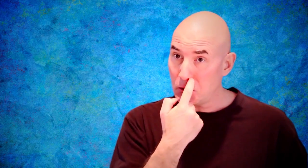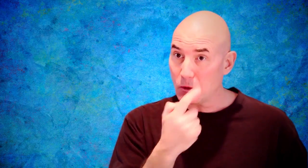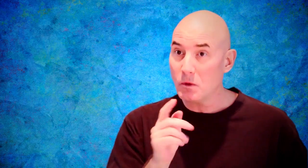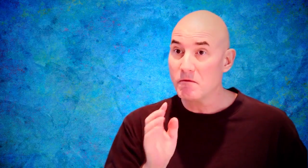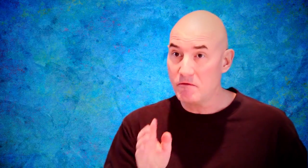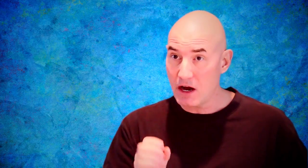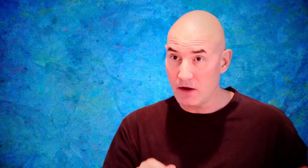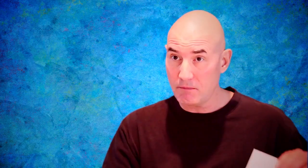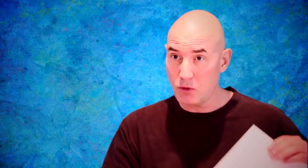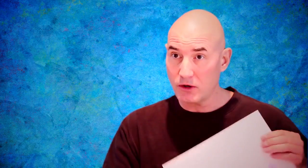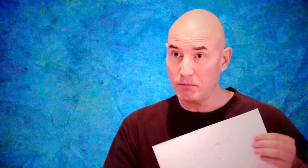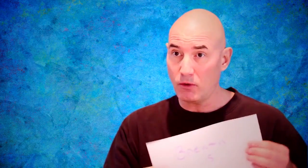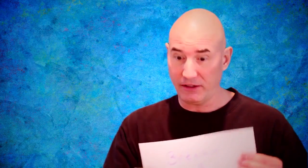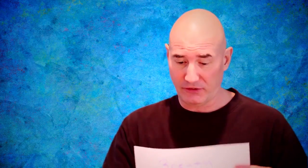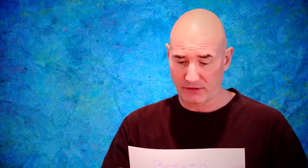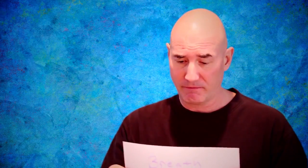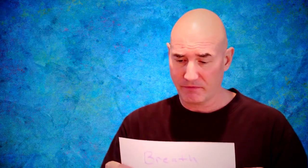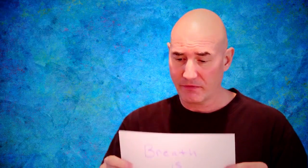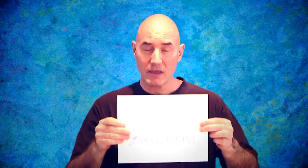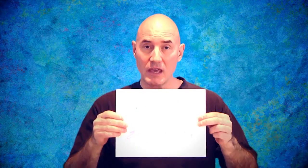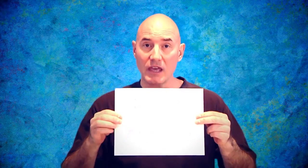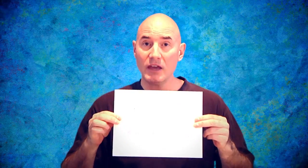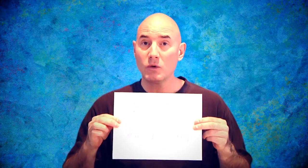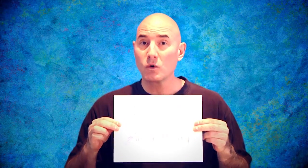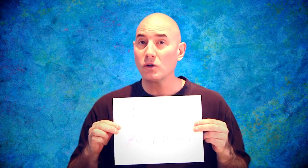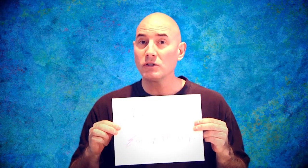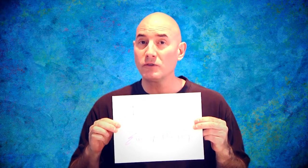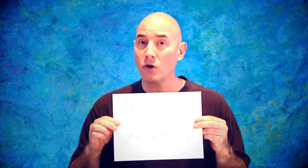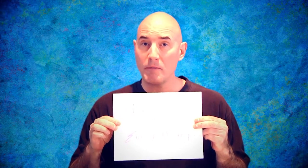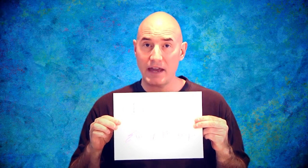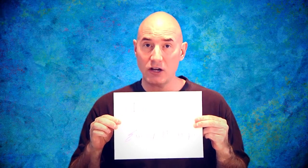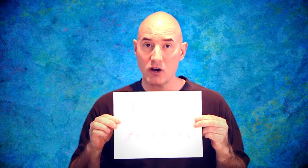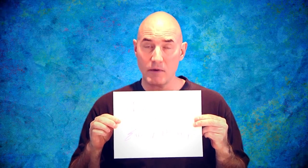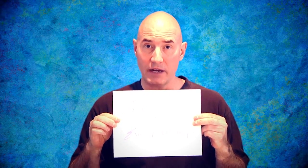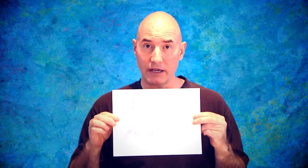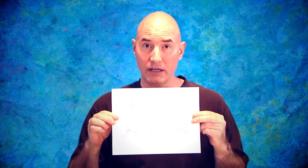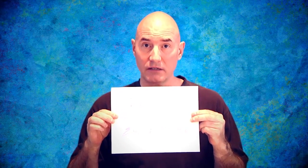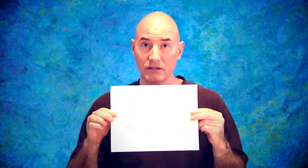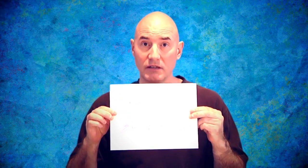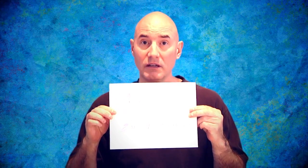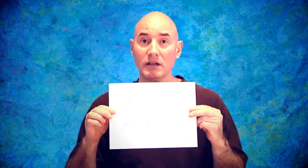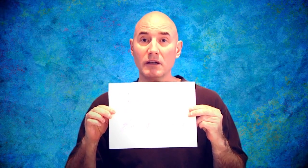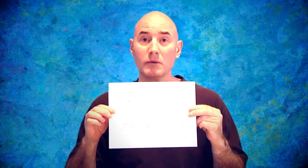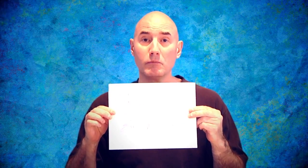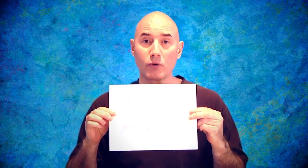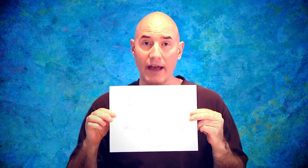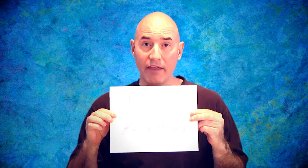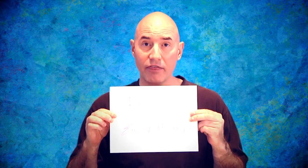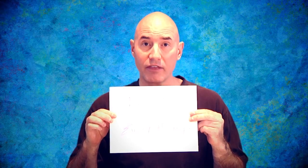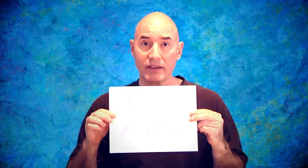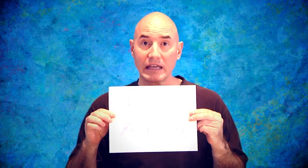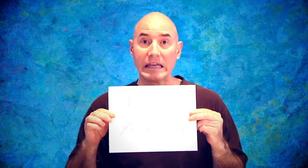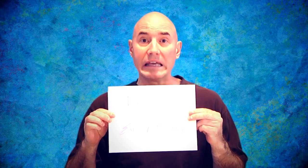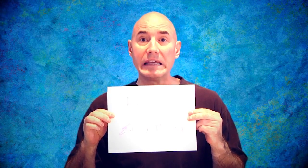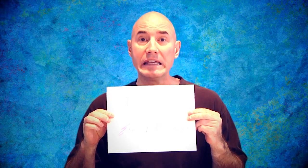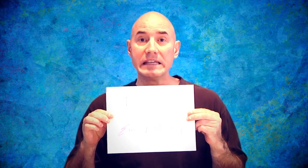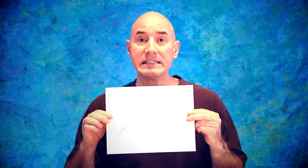very important points. In the world of chromatic harmonica, breath is